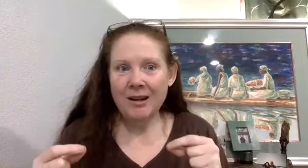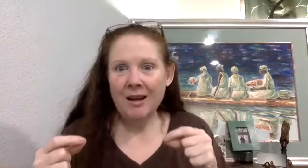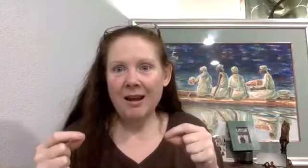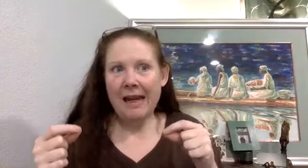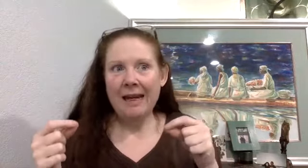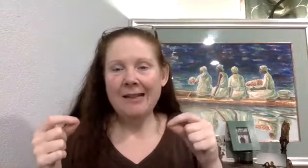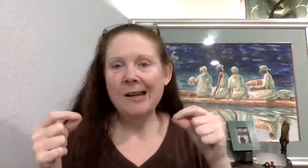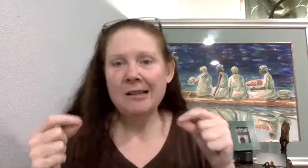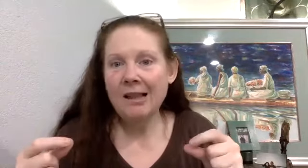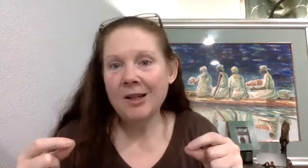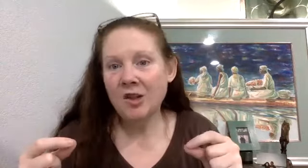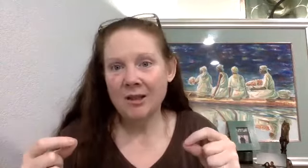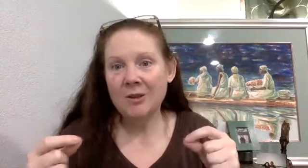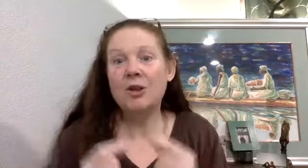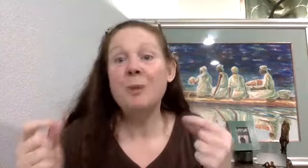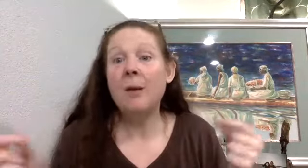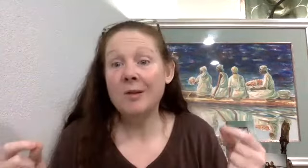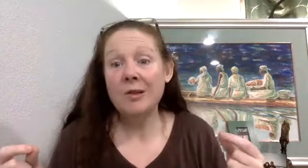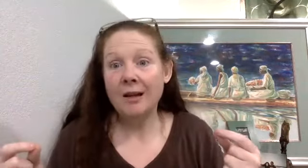a technology that's just become extinct.